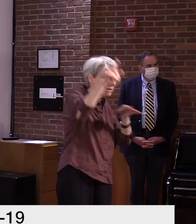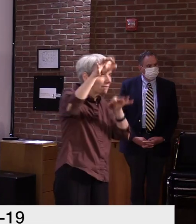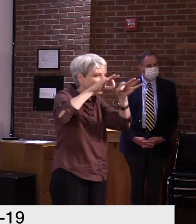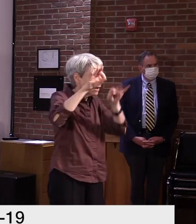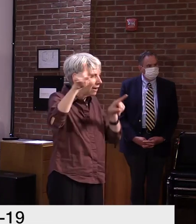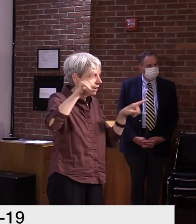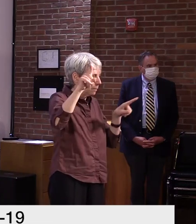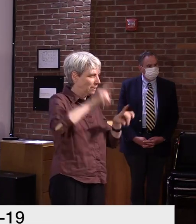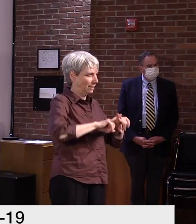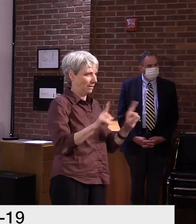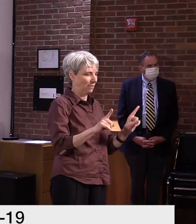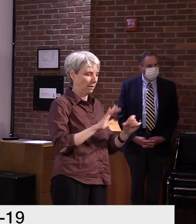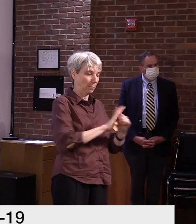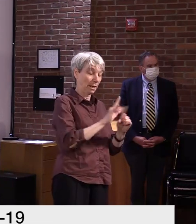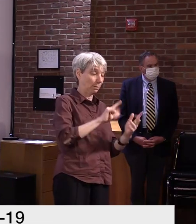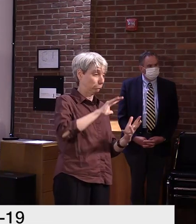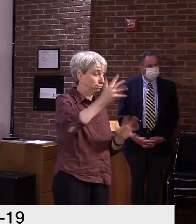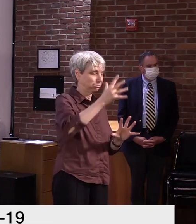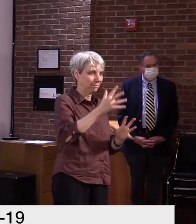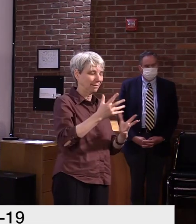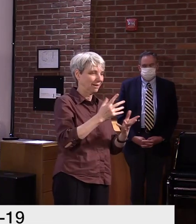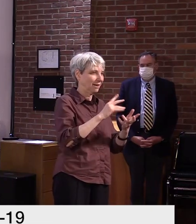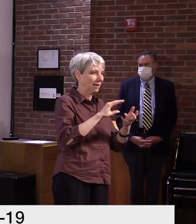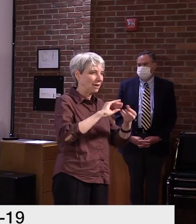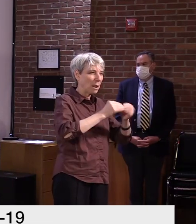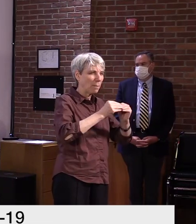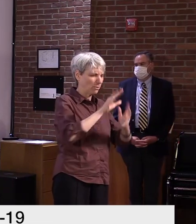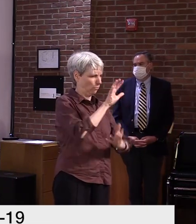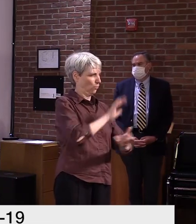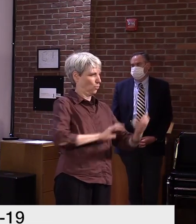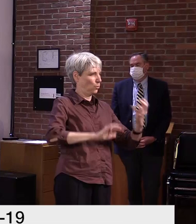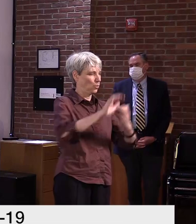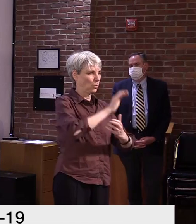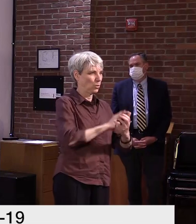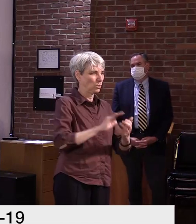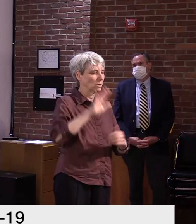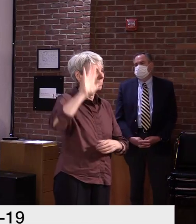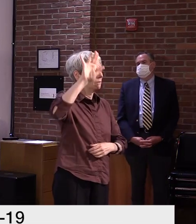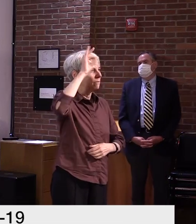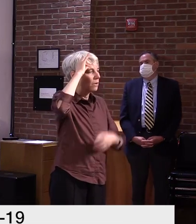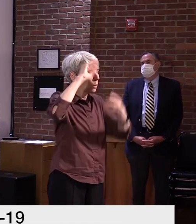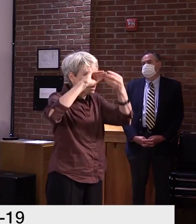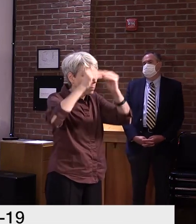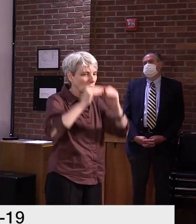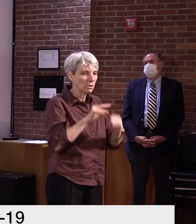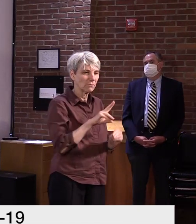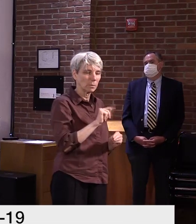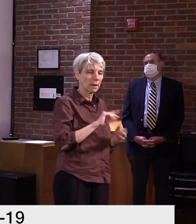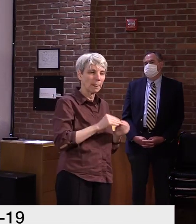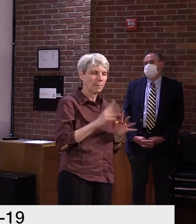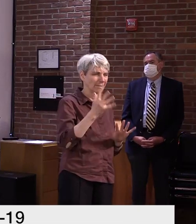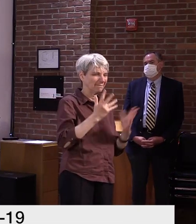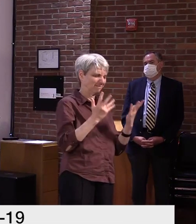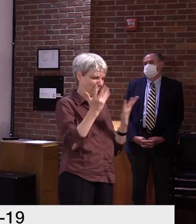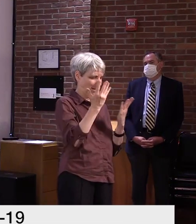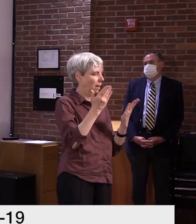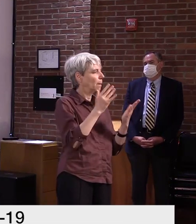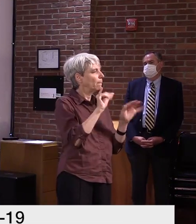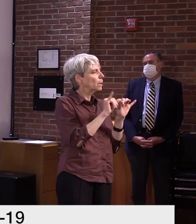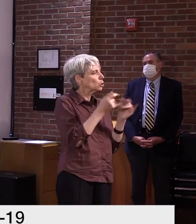the definitions don't necessarily line up with the condition we're faced at this point in time.